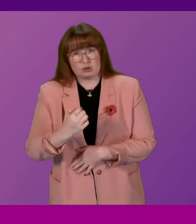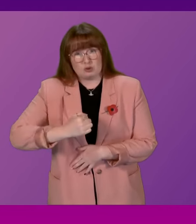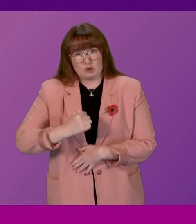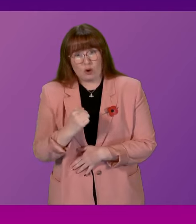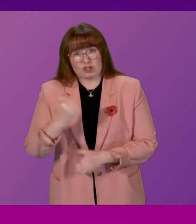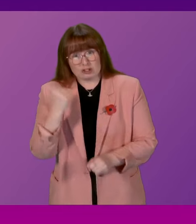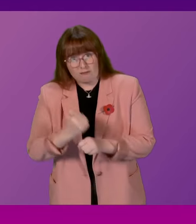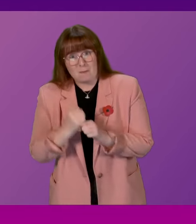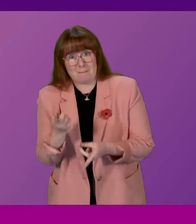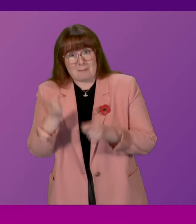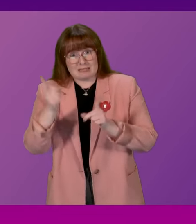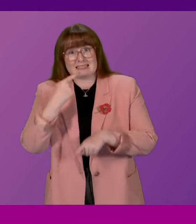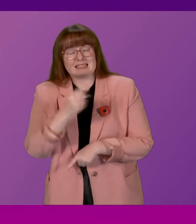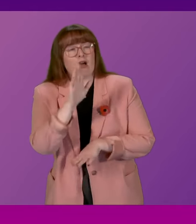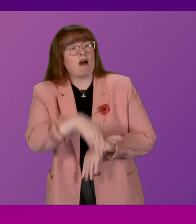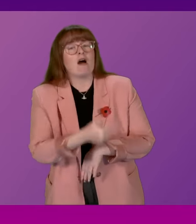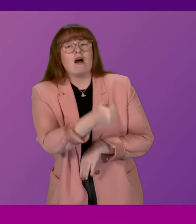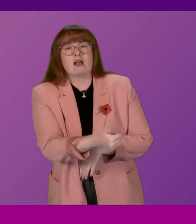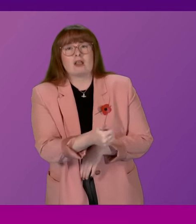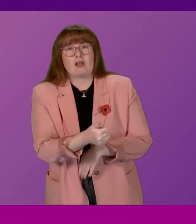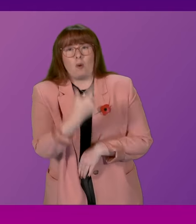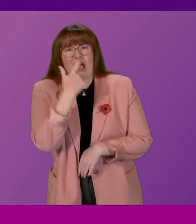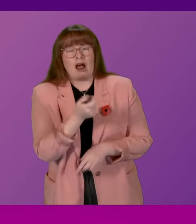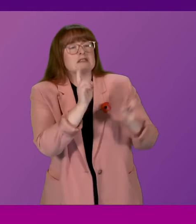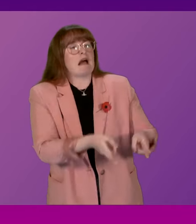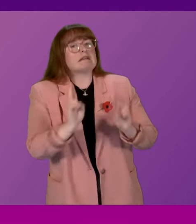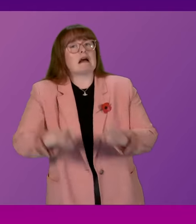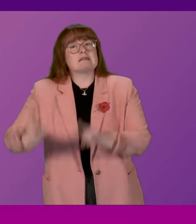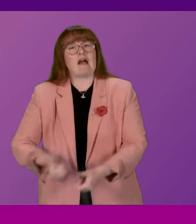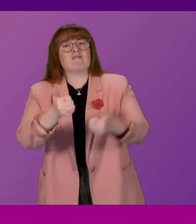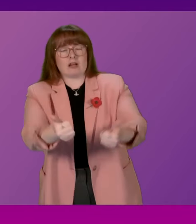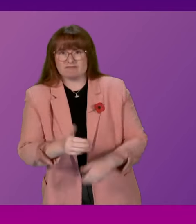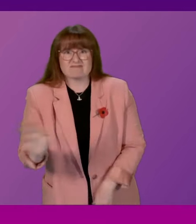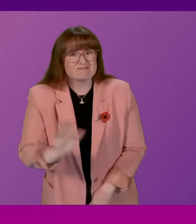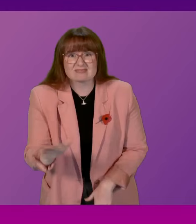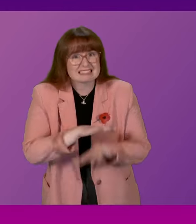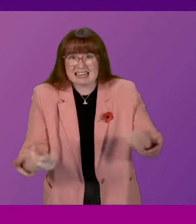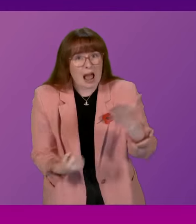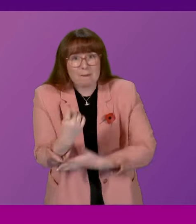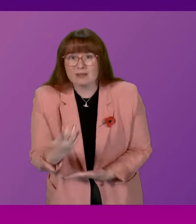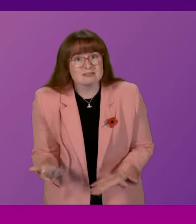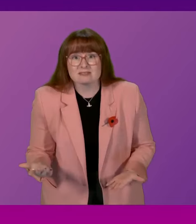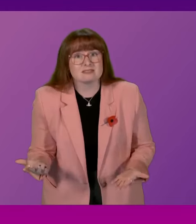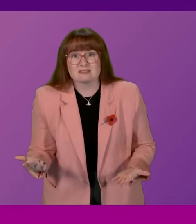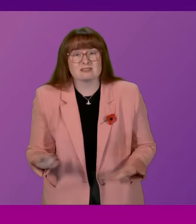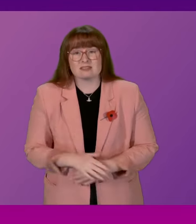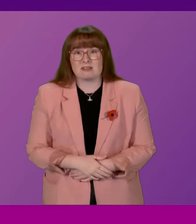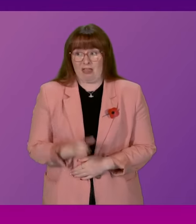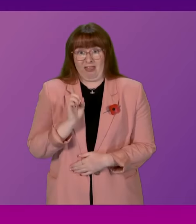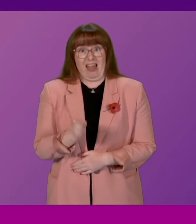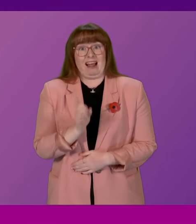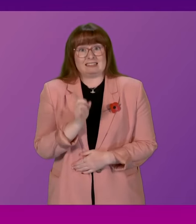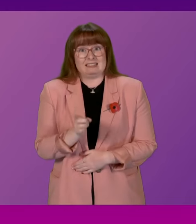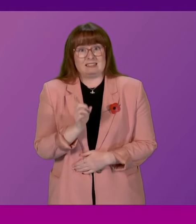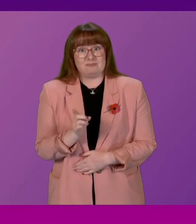Minister that said let the bodies pile up high, presiding officer. That of course, that of